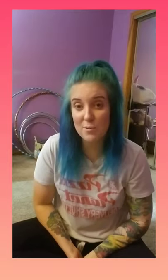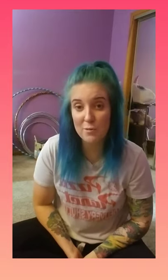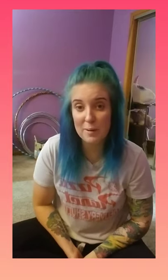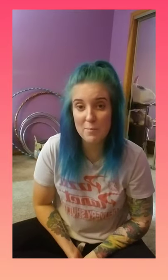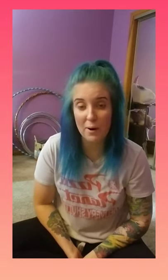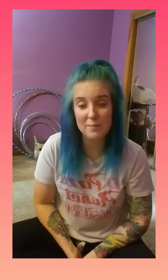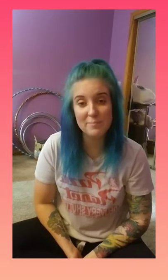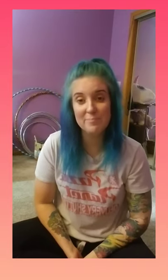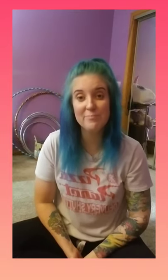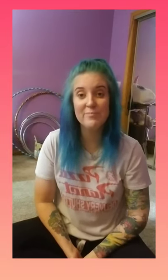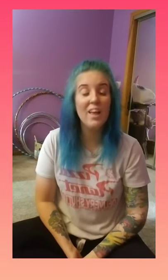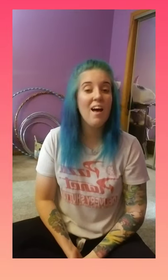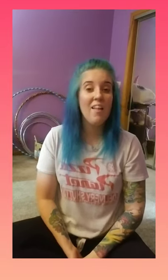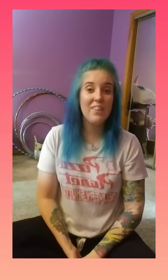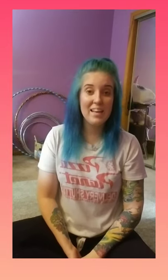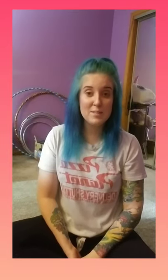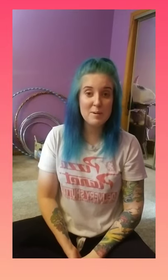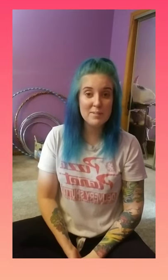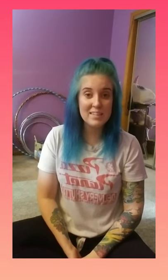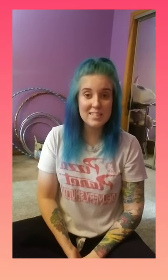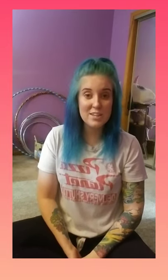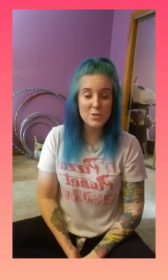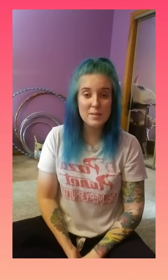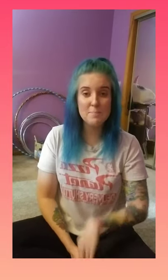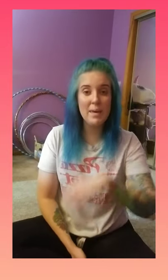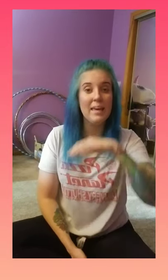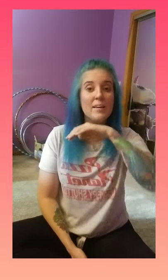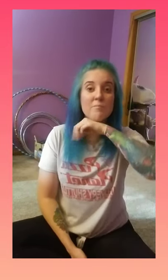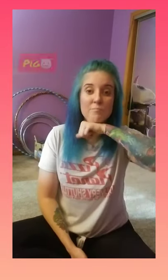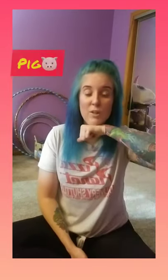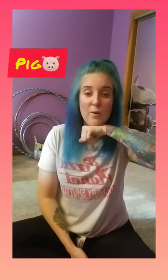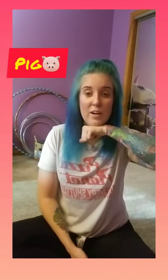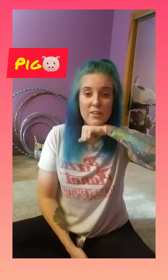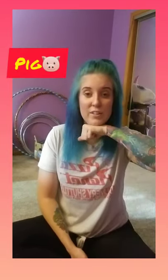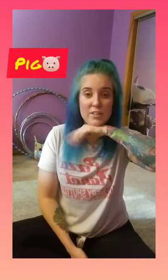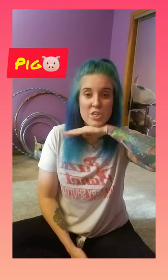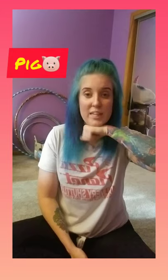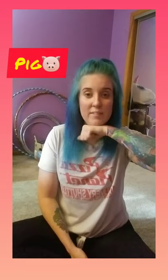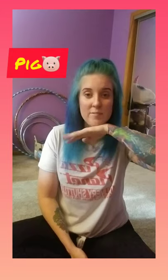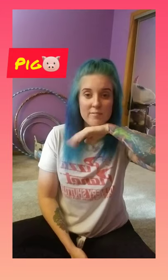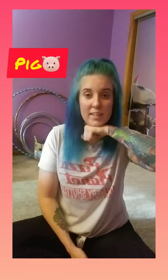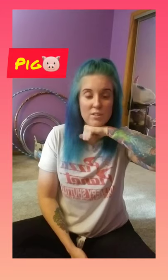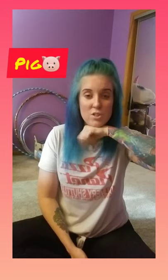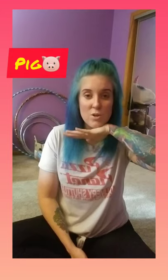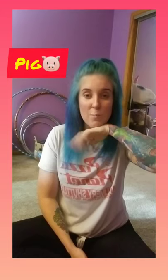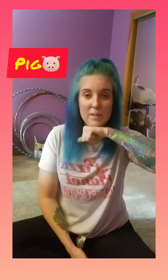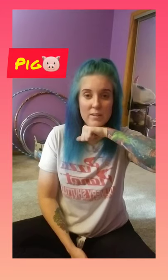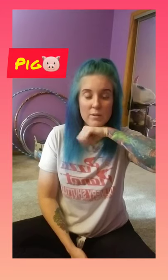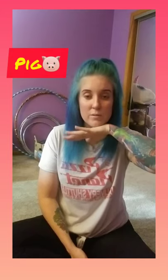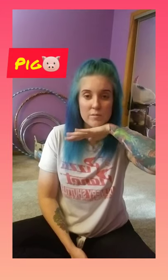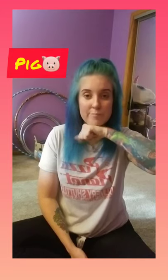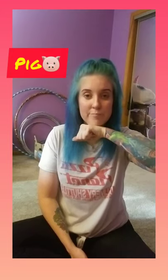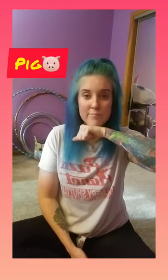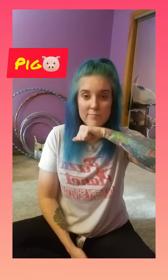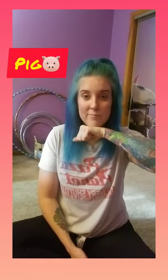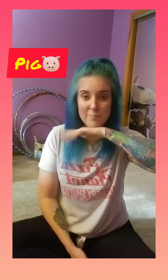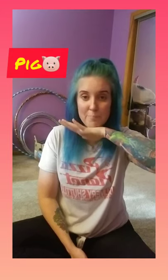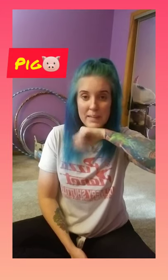three more. The next one I'm gonna teach you is pig. You go under your chin and you just open and close. Pig.